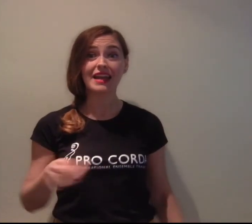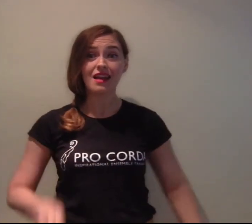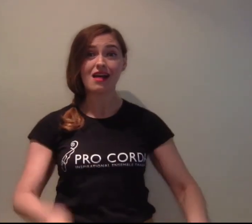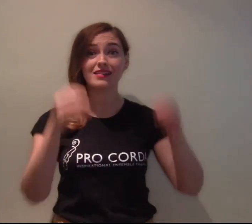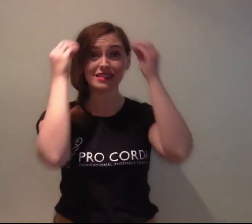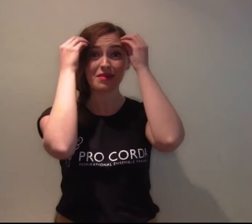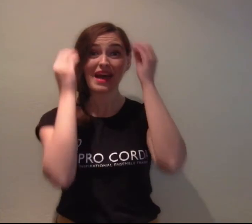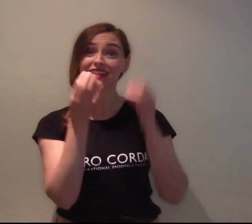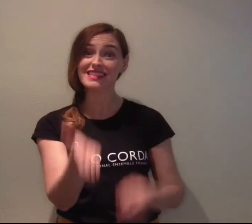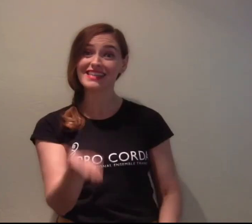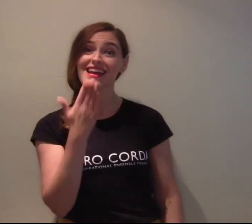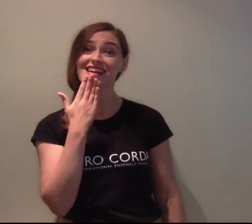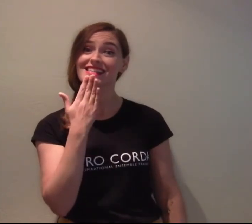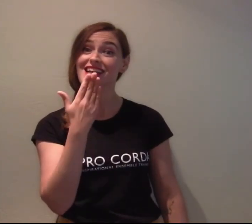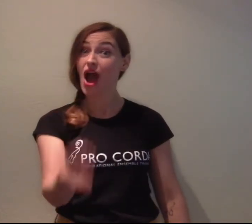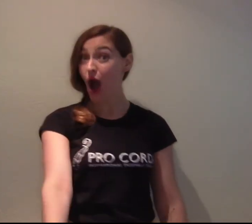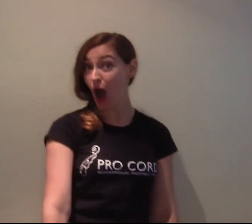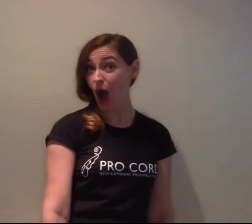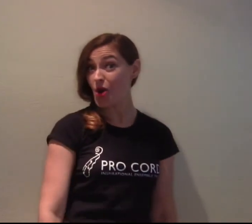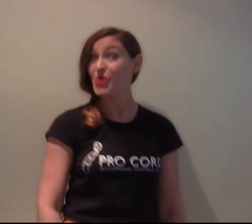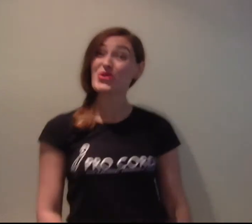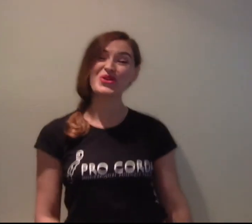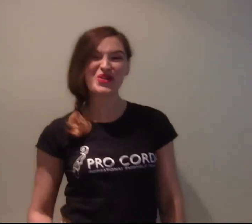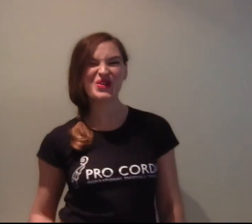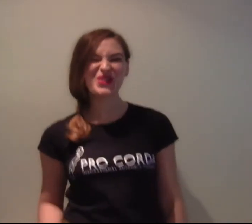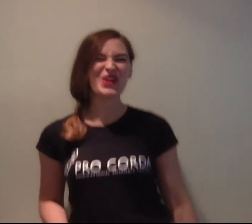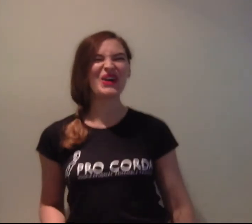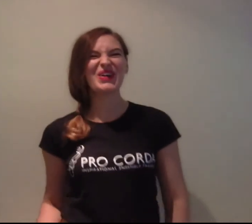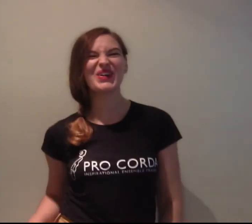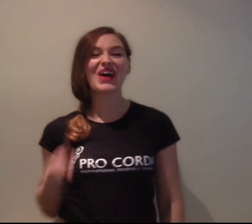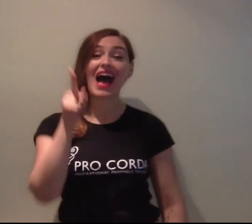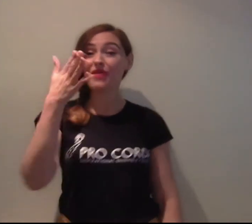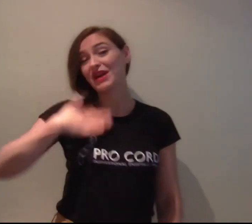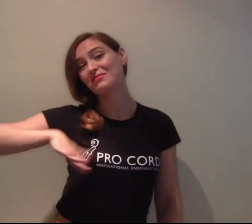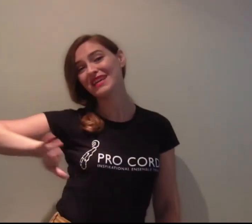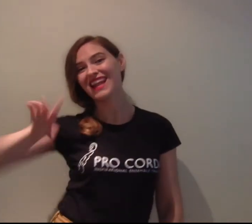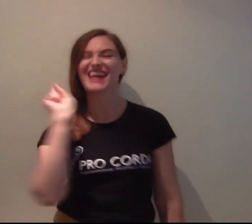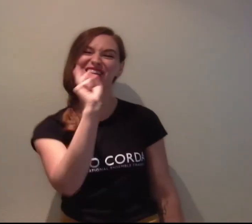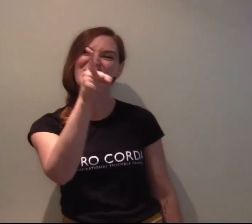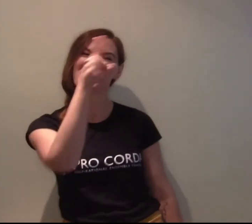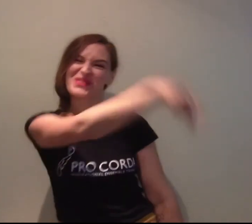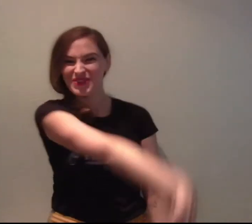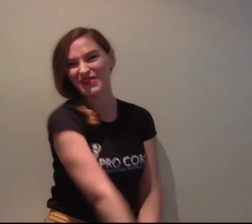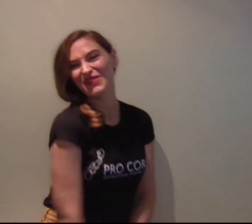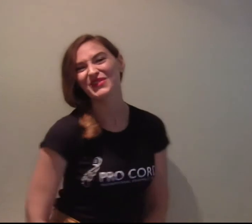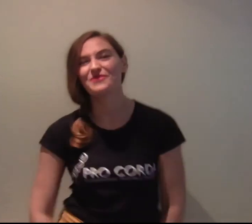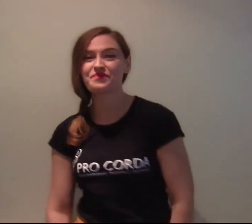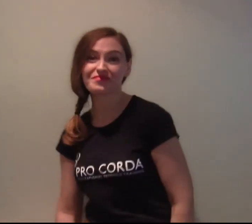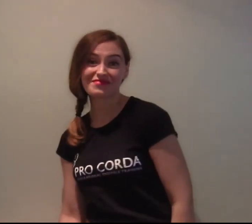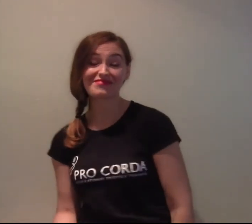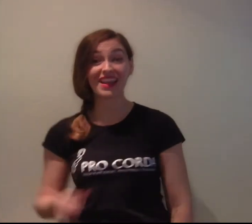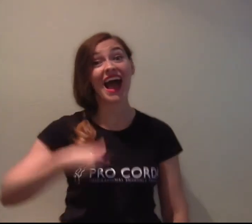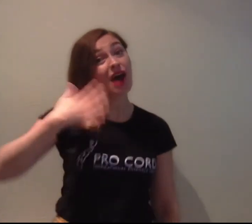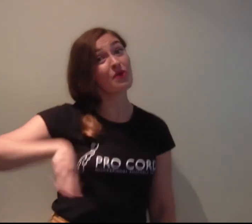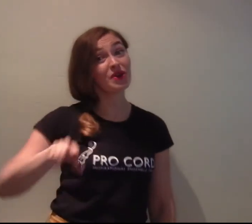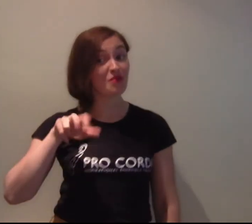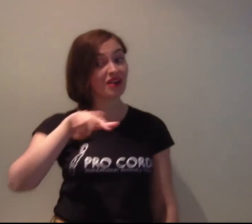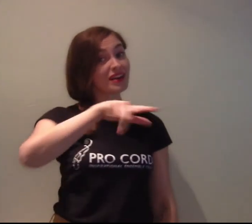and that's a magic hand Oh, oh, oh, I want to be like you, ooh Oh, oh,